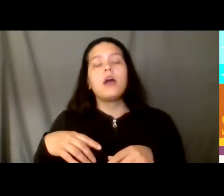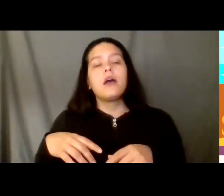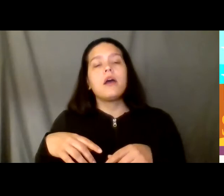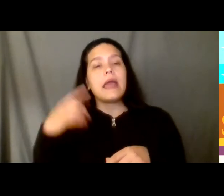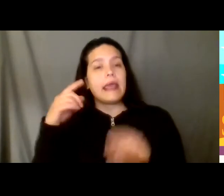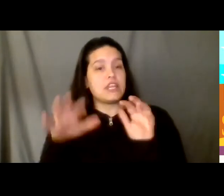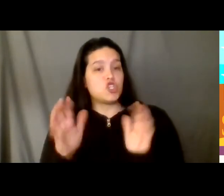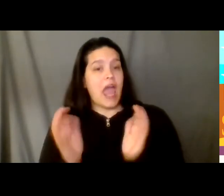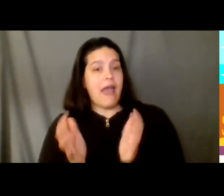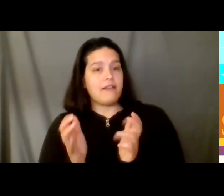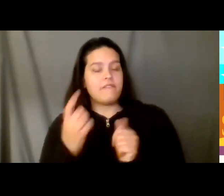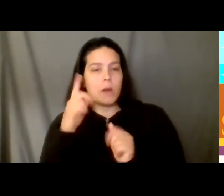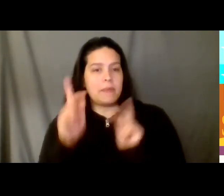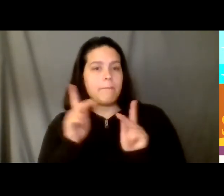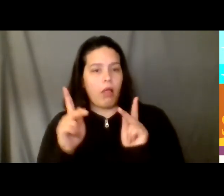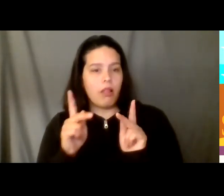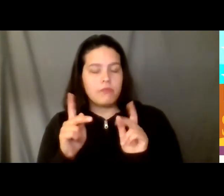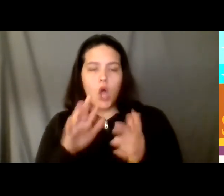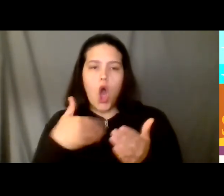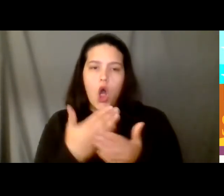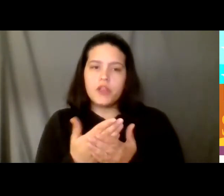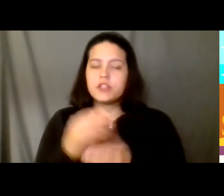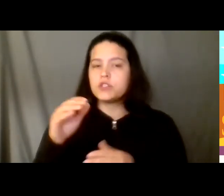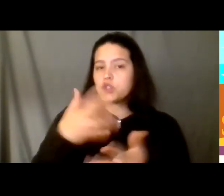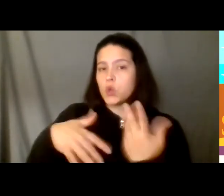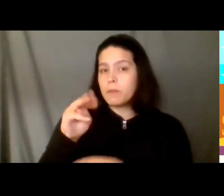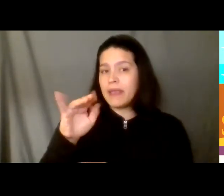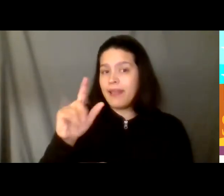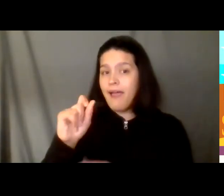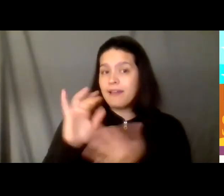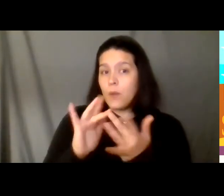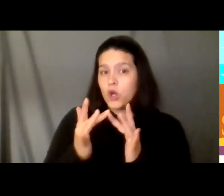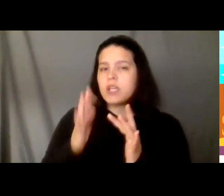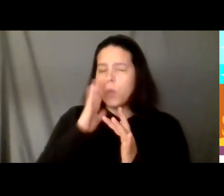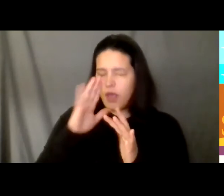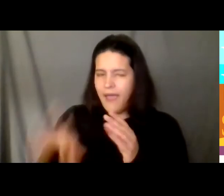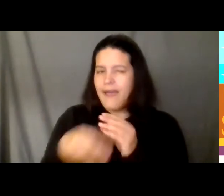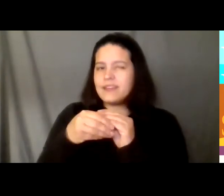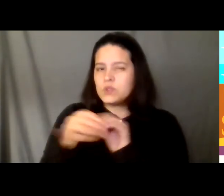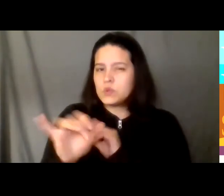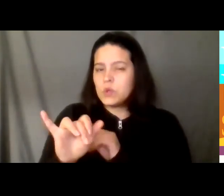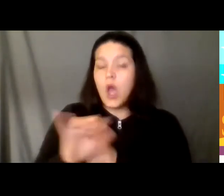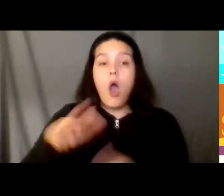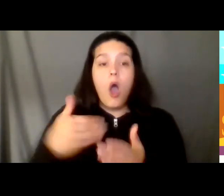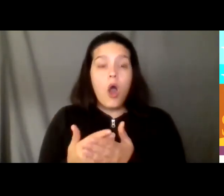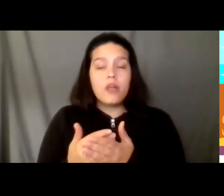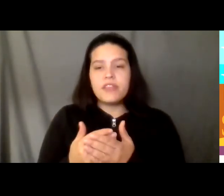our social media networks i'm going to toss that in as well with all the addresses um there but uh making a video so when